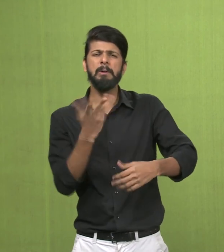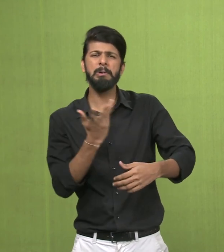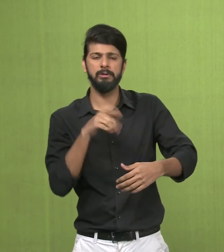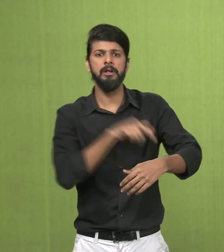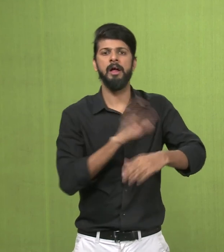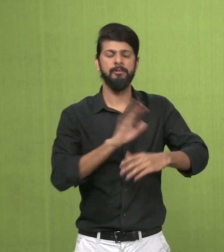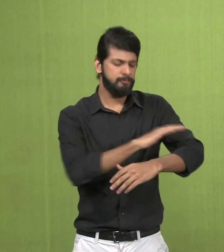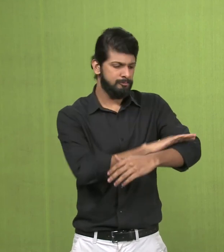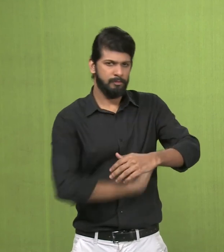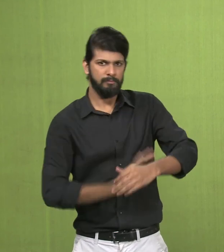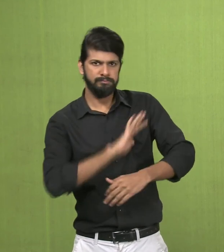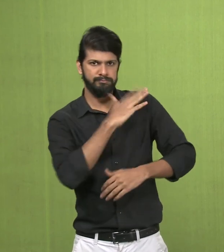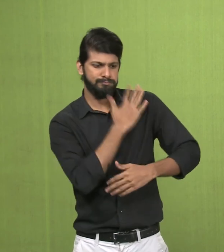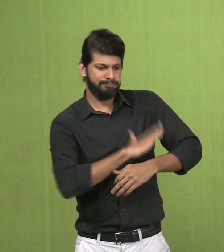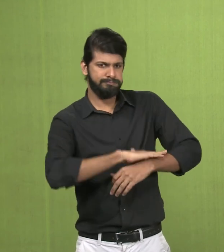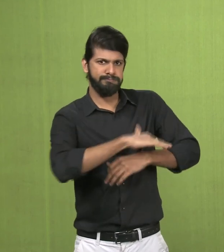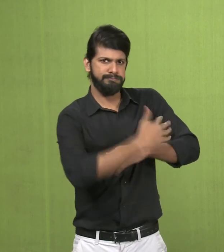in a royal kind of a posture.